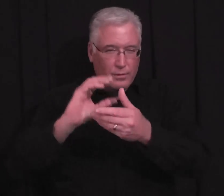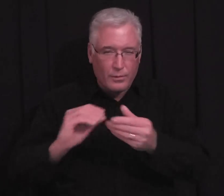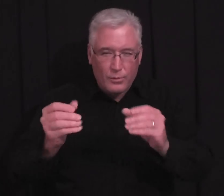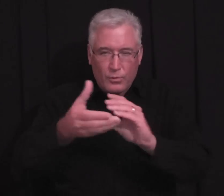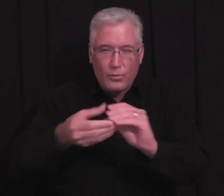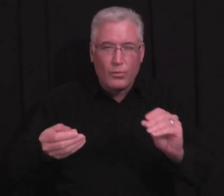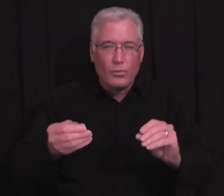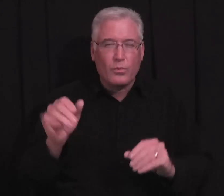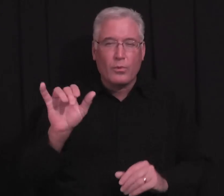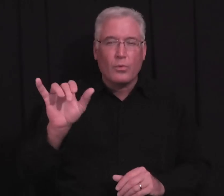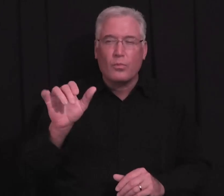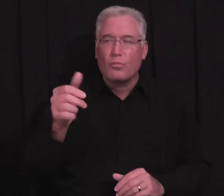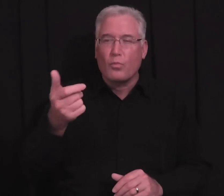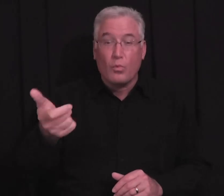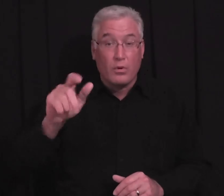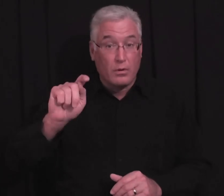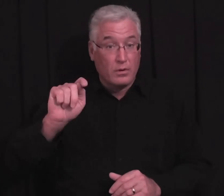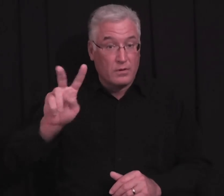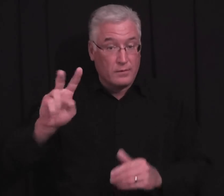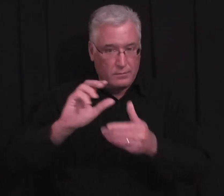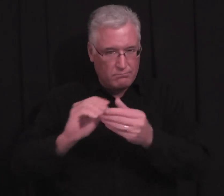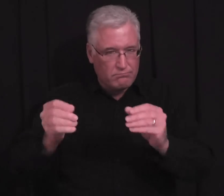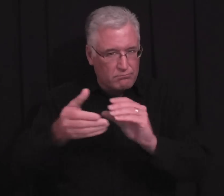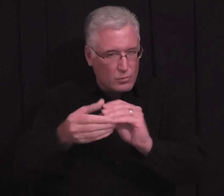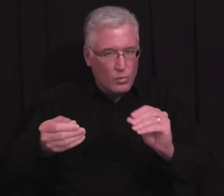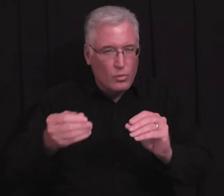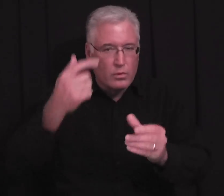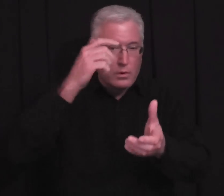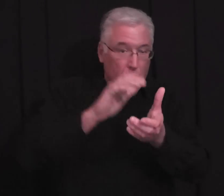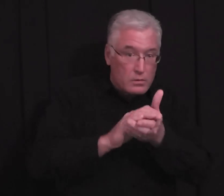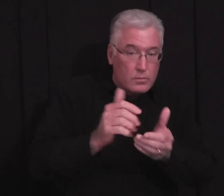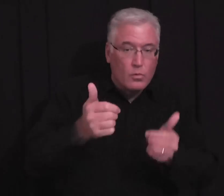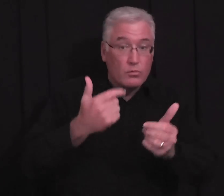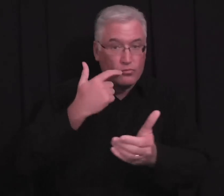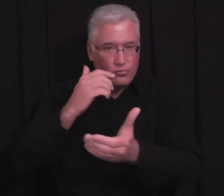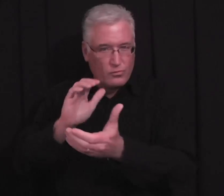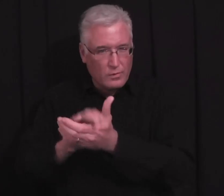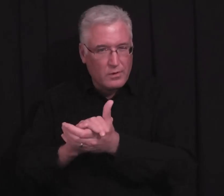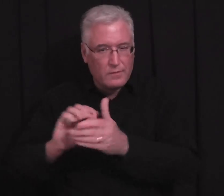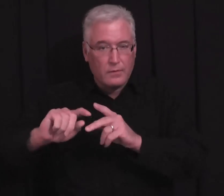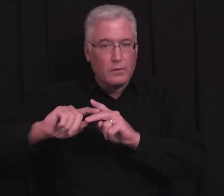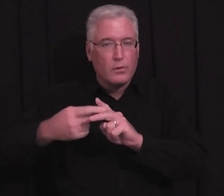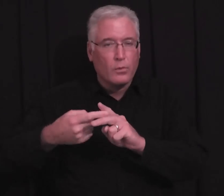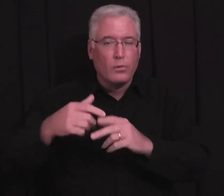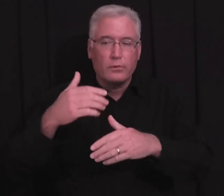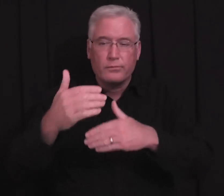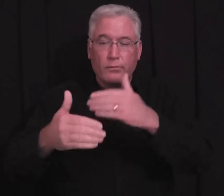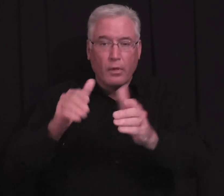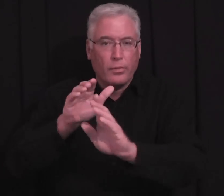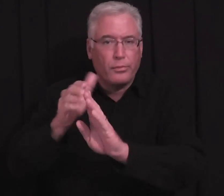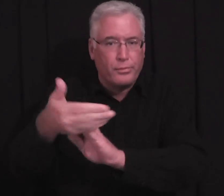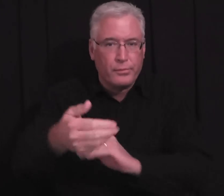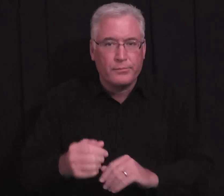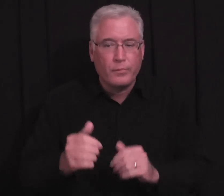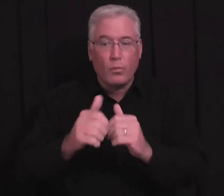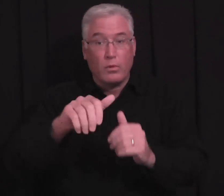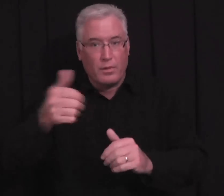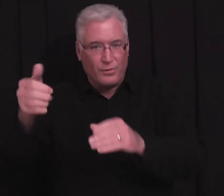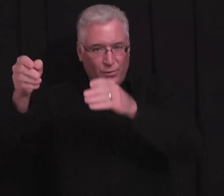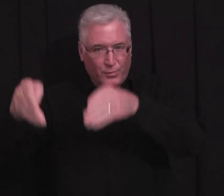Probably, you know, you've heard stories or maybe like, you know, seeing on TV a movie or something like that about husband and wife, and one or the